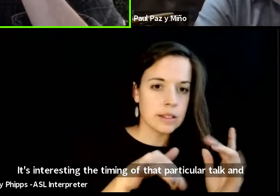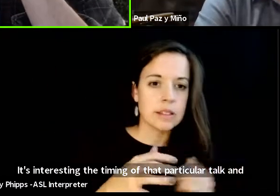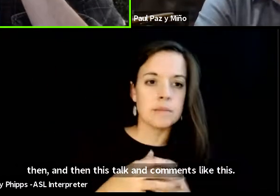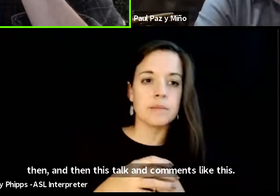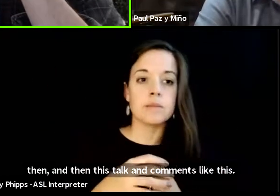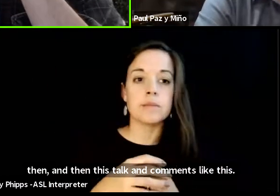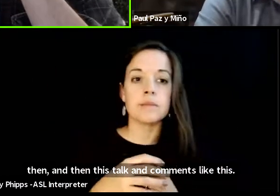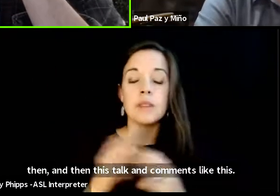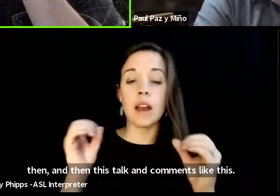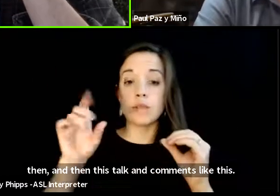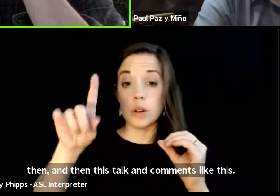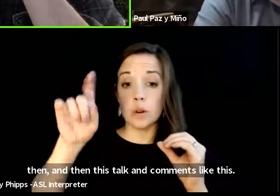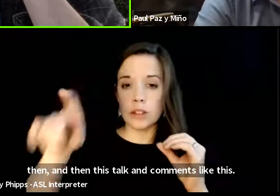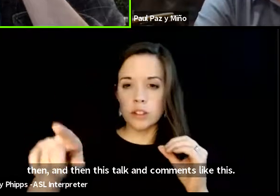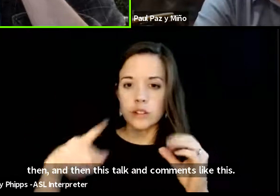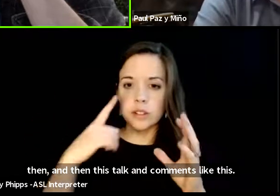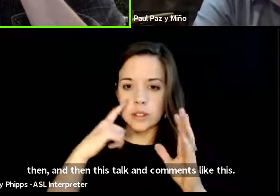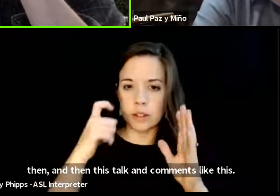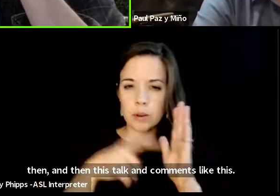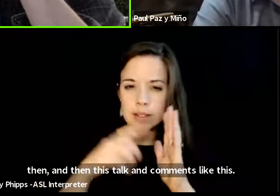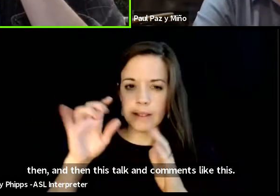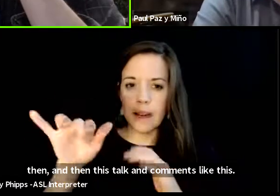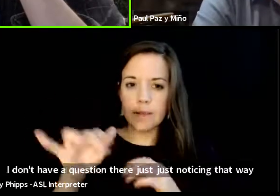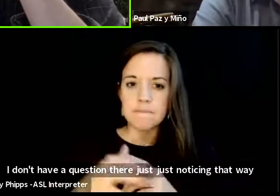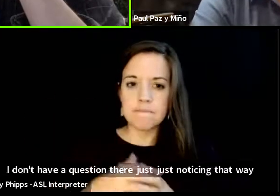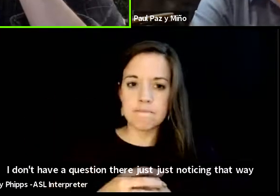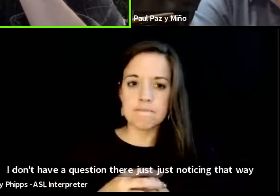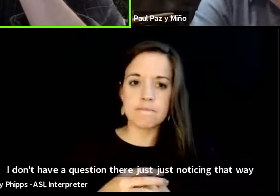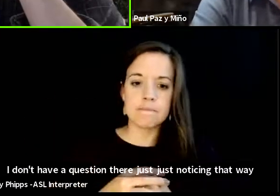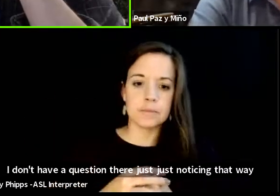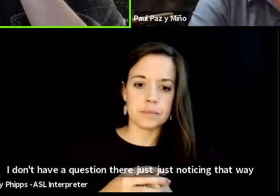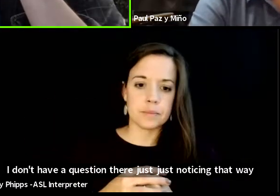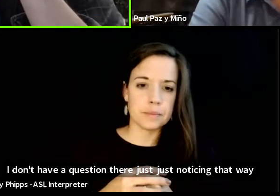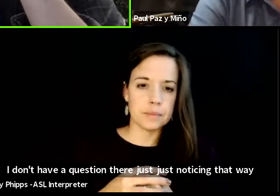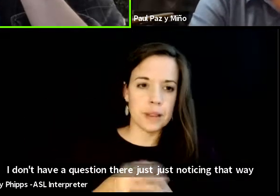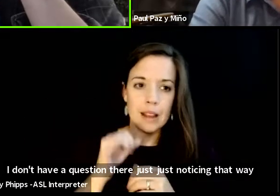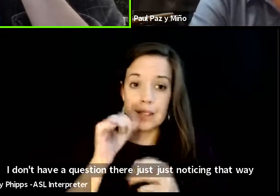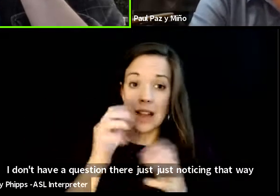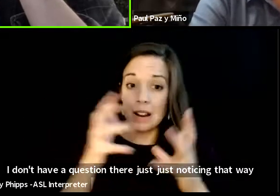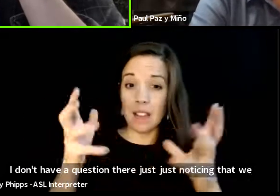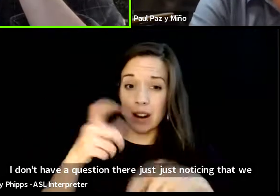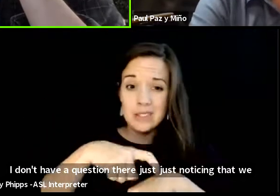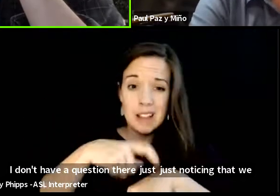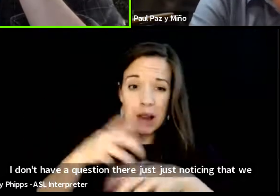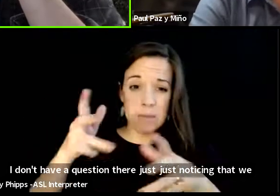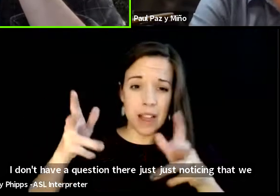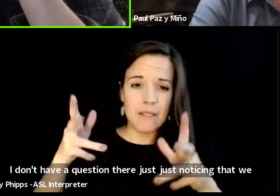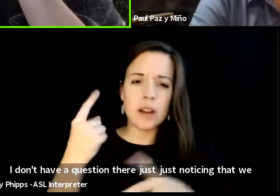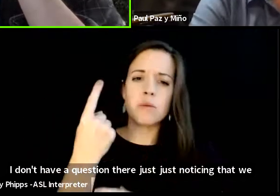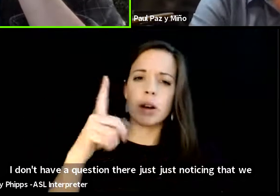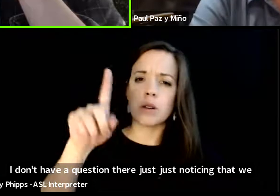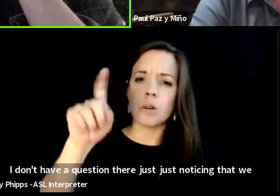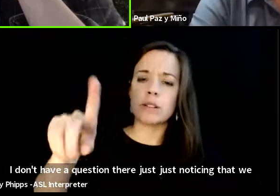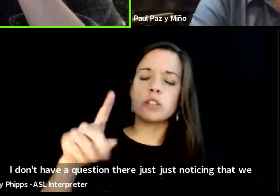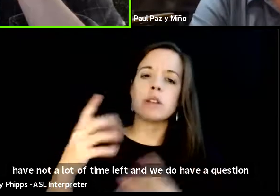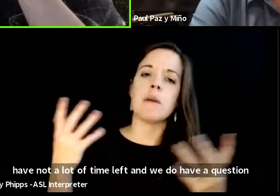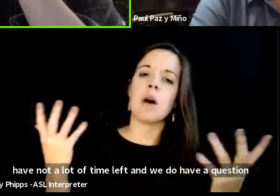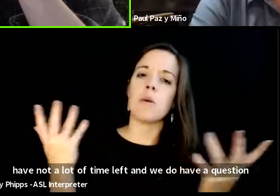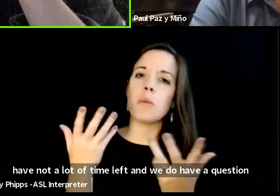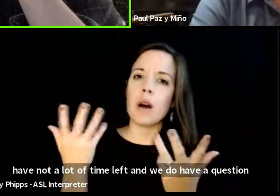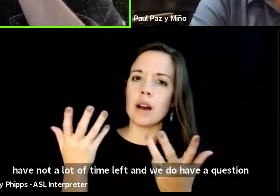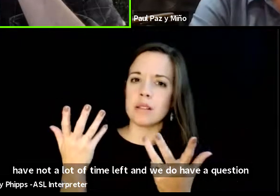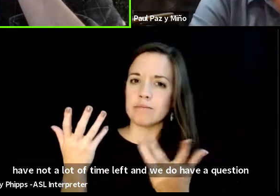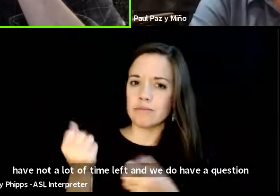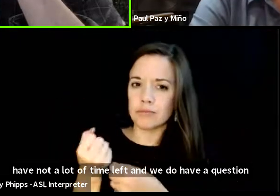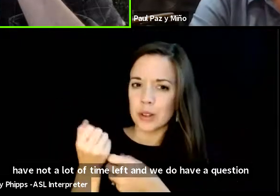don't have a question there just just noticing that um we have not a lot of time left and we do have a question about what brought you